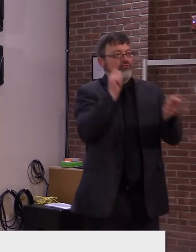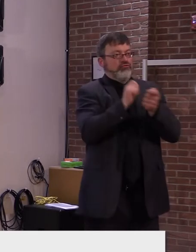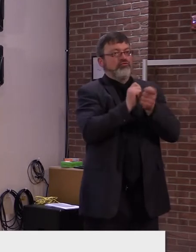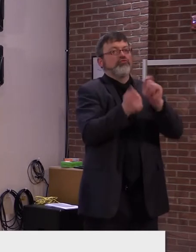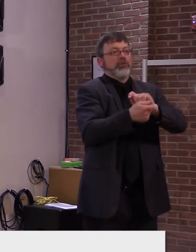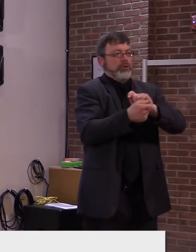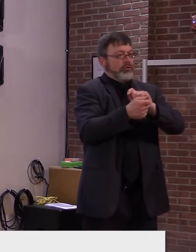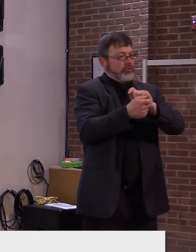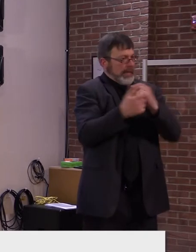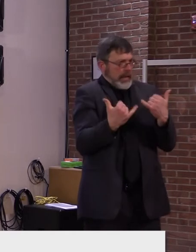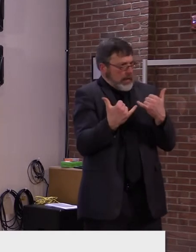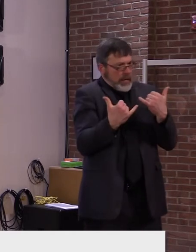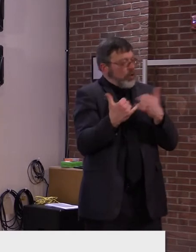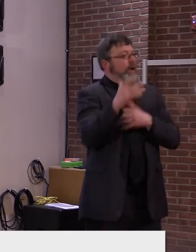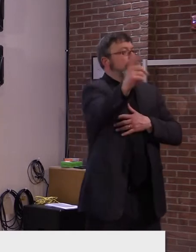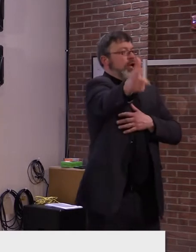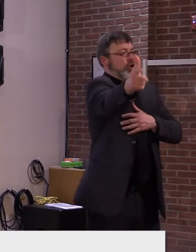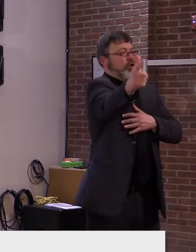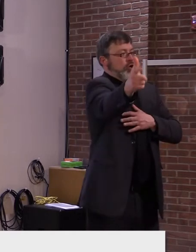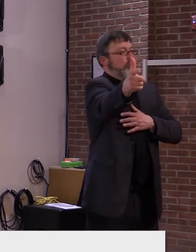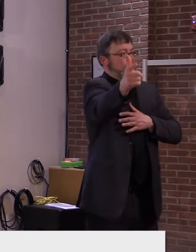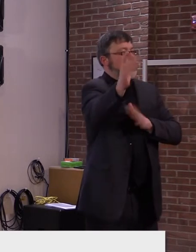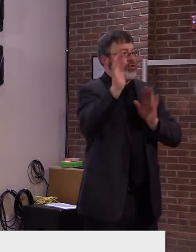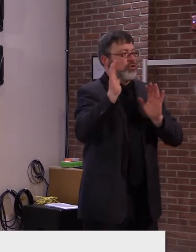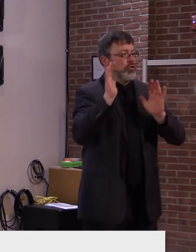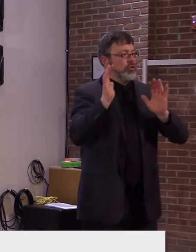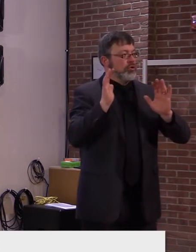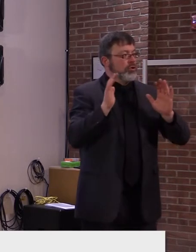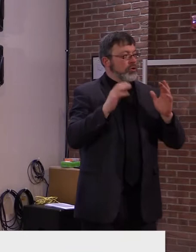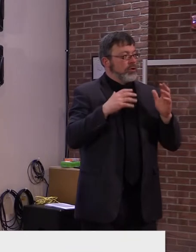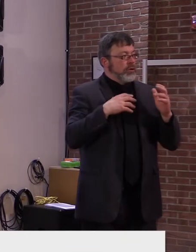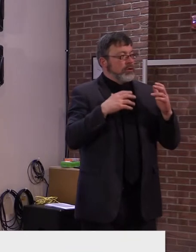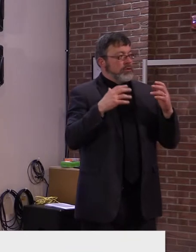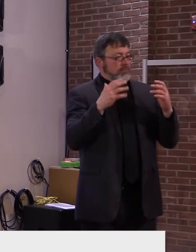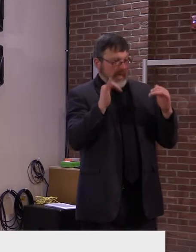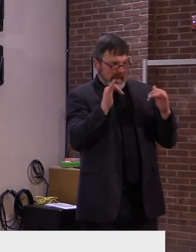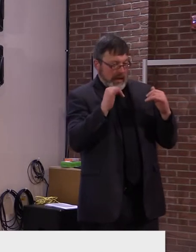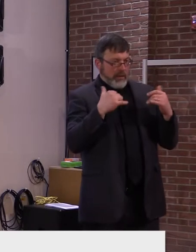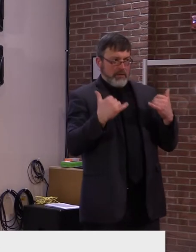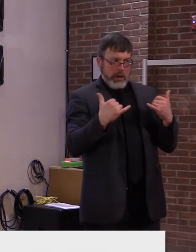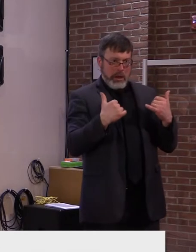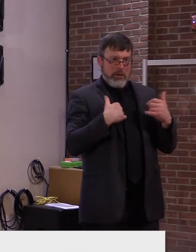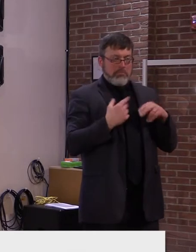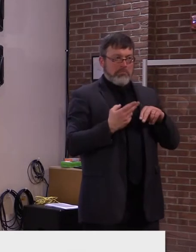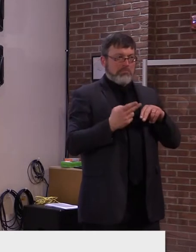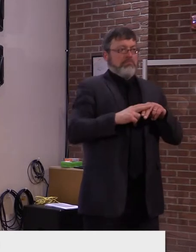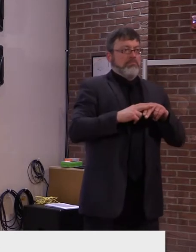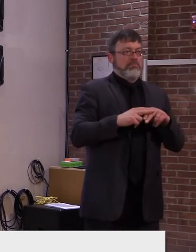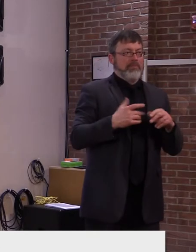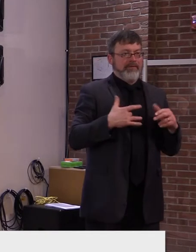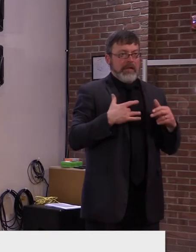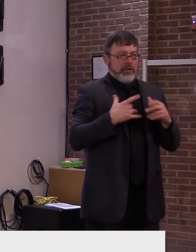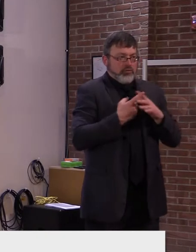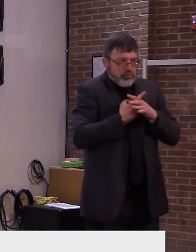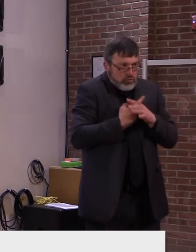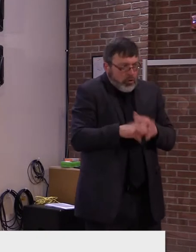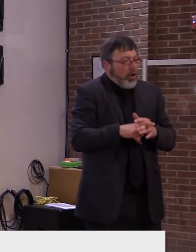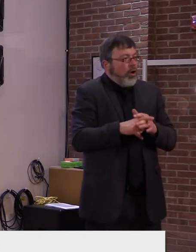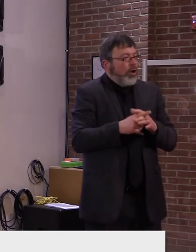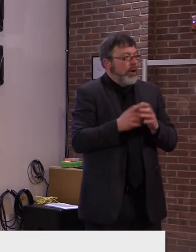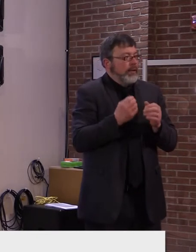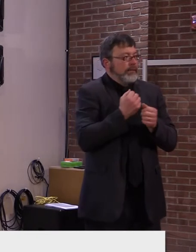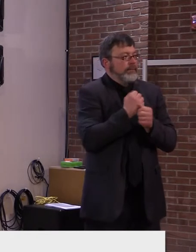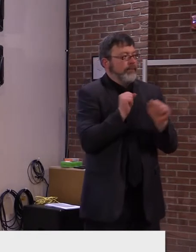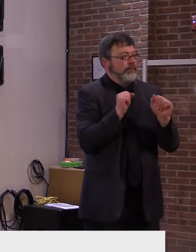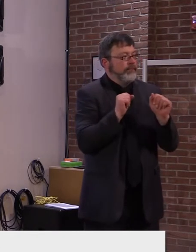feel safe. We feel it's safer than it has before because of our ability to vaccinate some of the most vulnerable